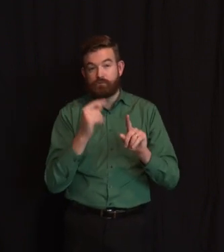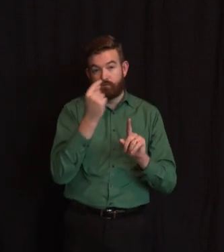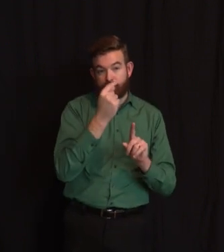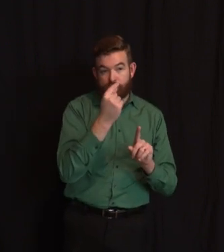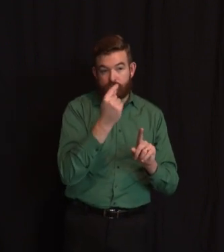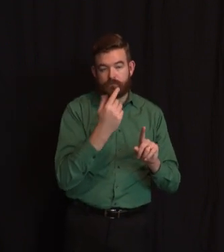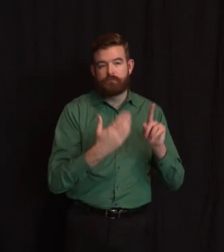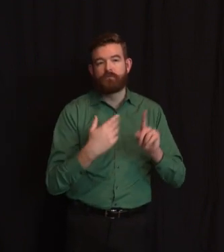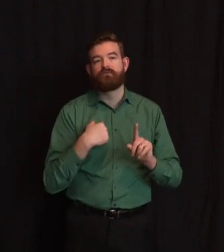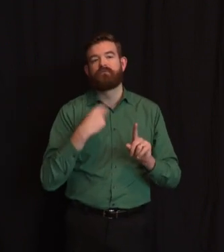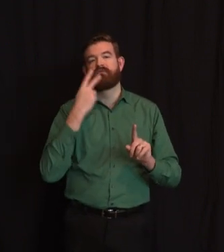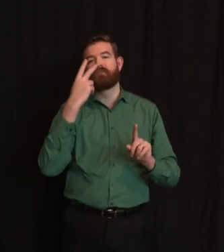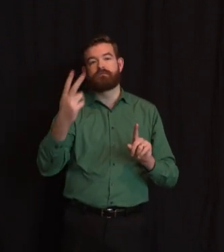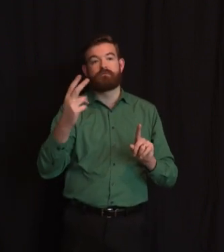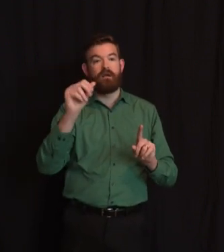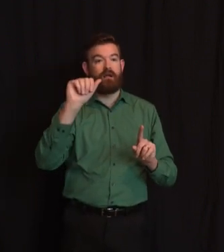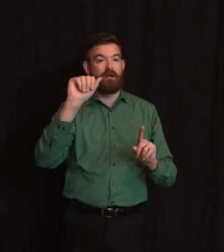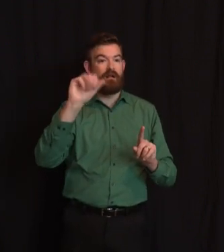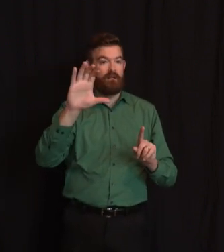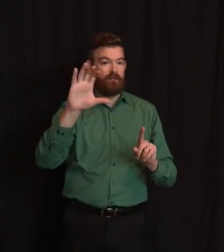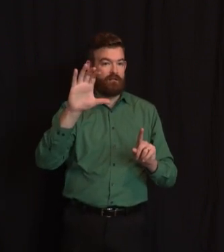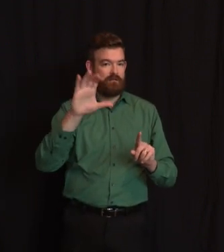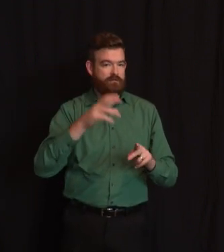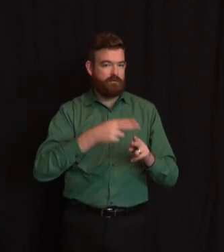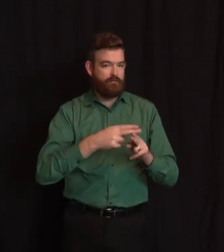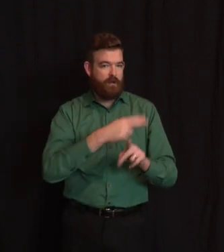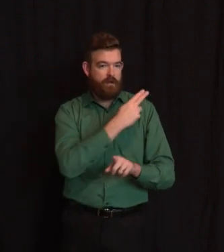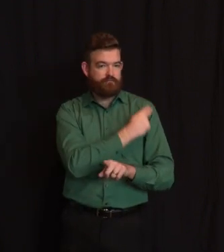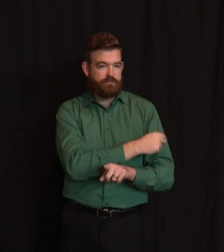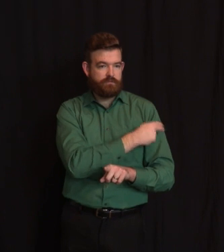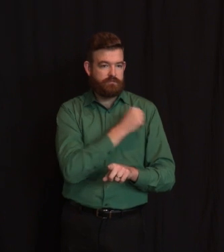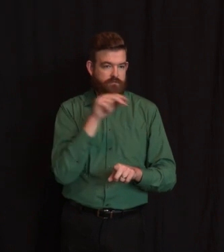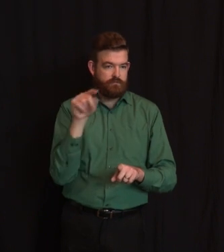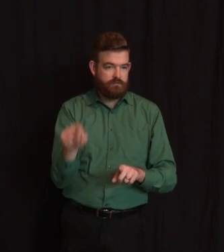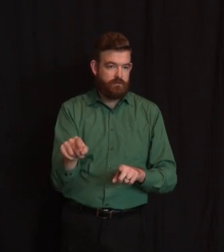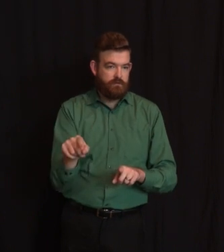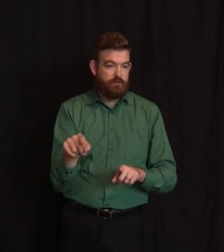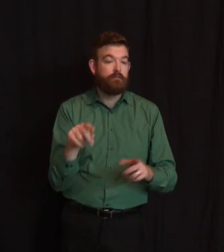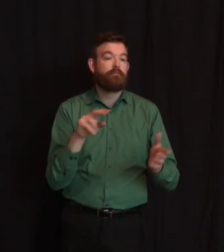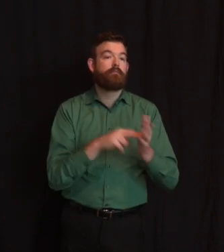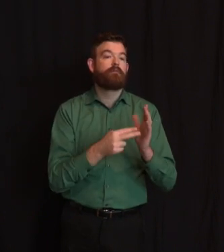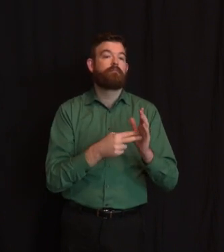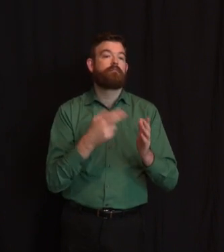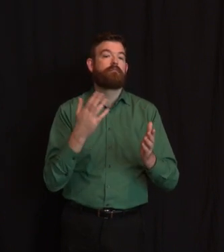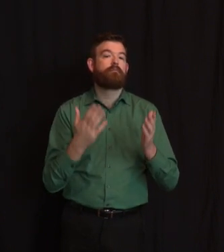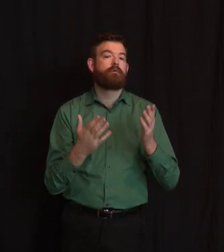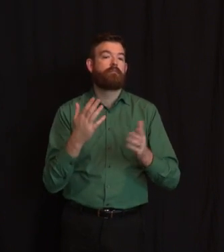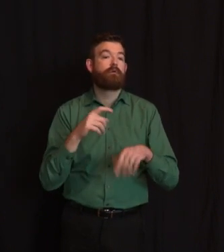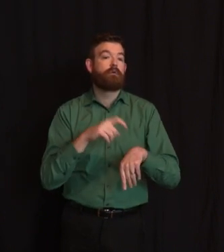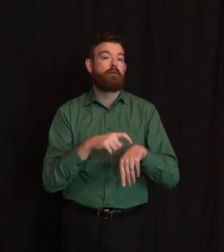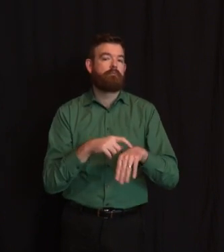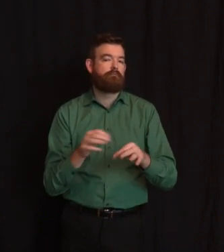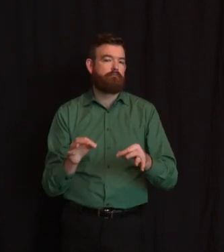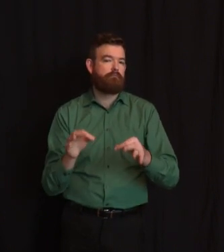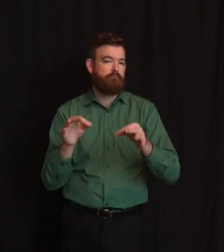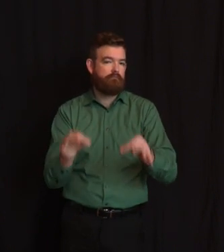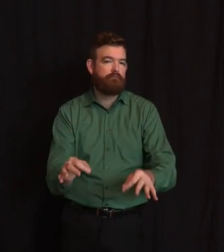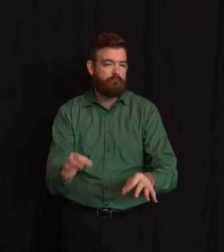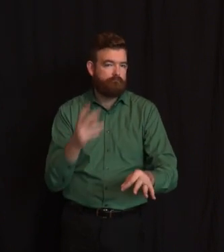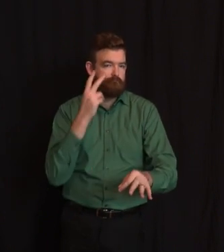timing. I also, I think we want to also look at some of the work that's been done, not just the field medical station, but some of the